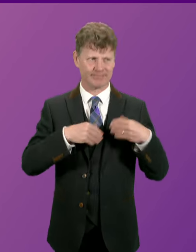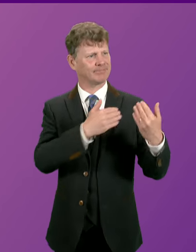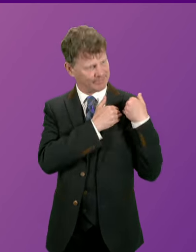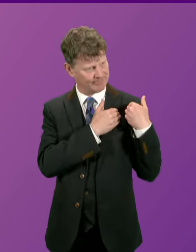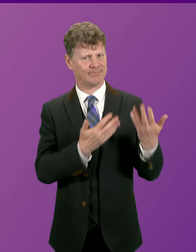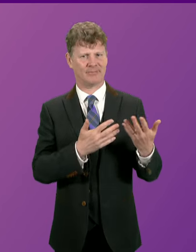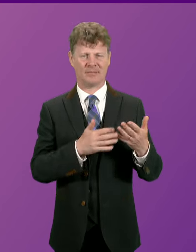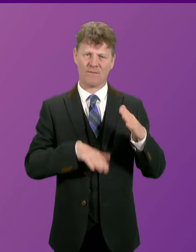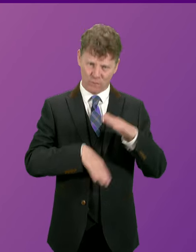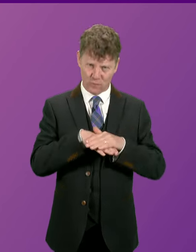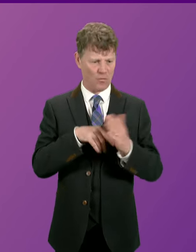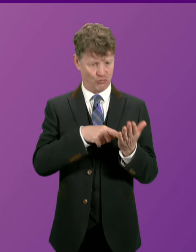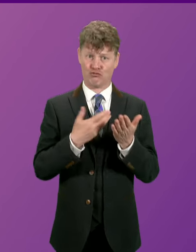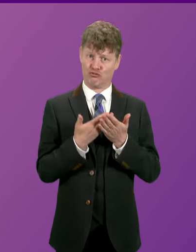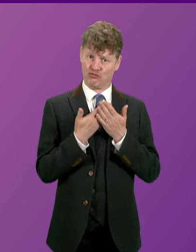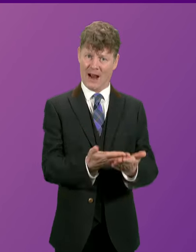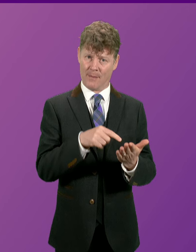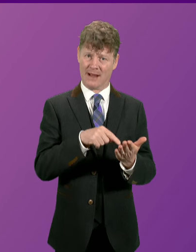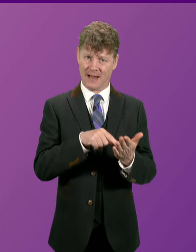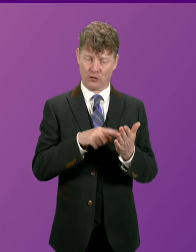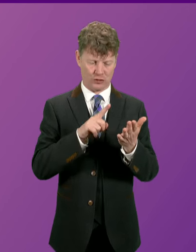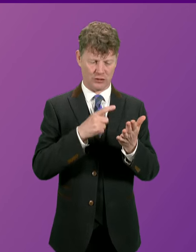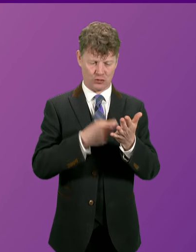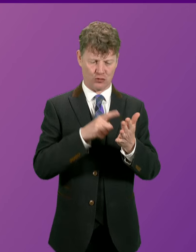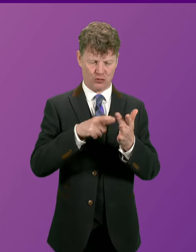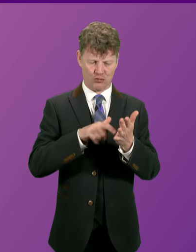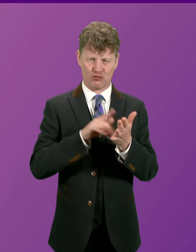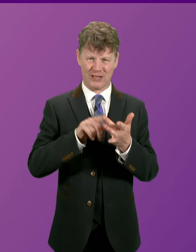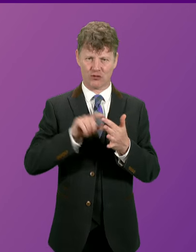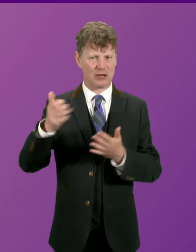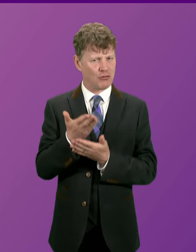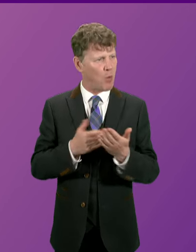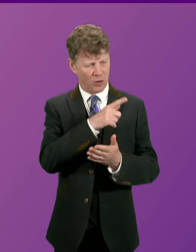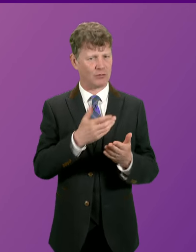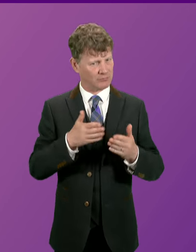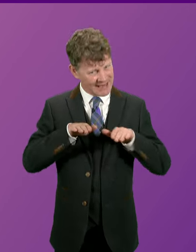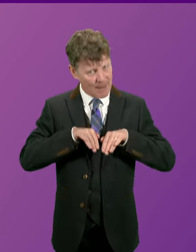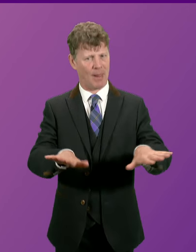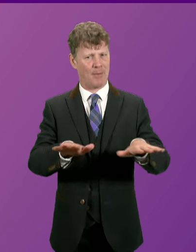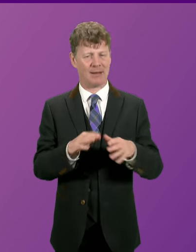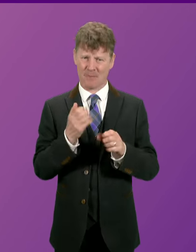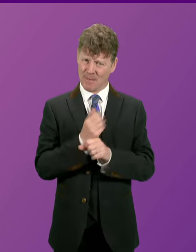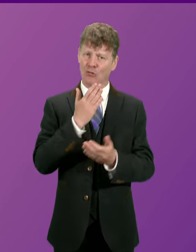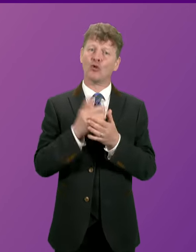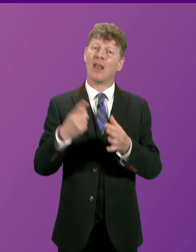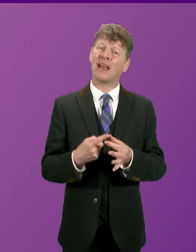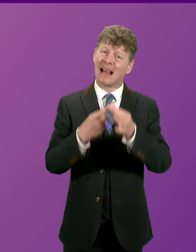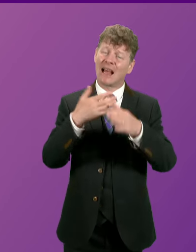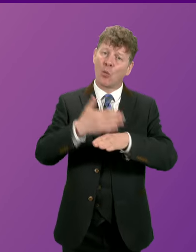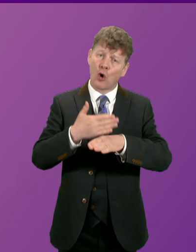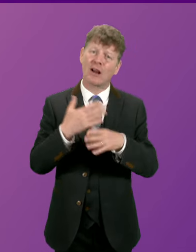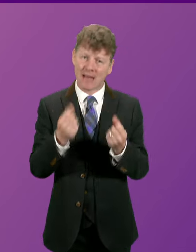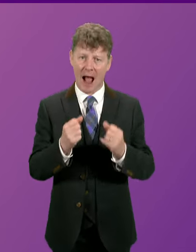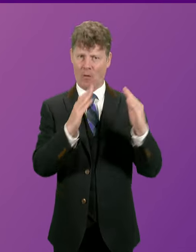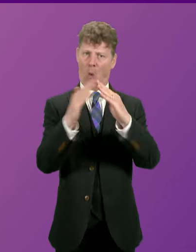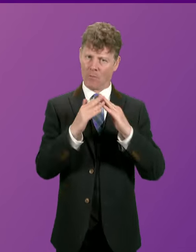fully implement the recommendations of Sir Lewis Ritchie's report? And will he ensure that those key workers have homes to live in